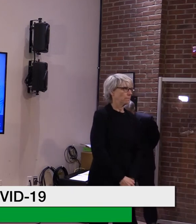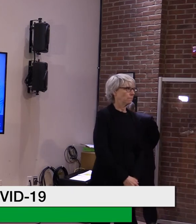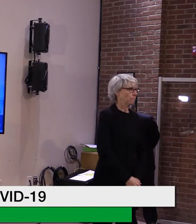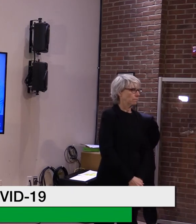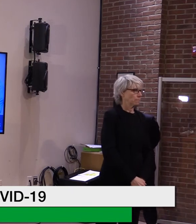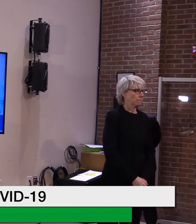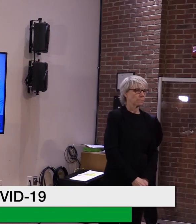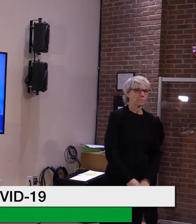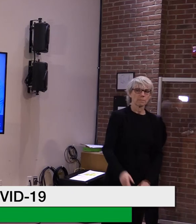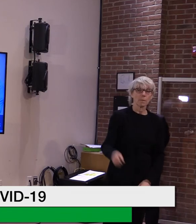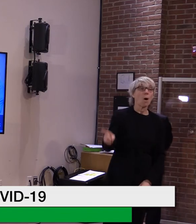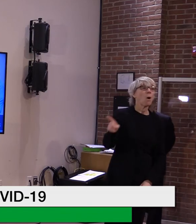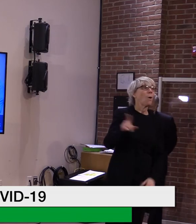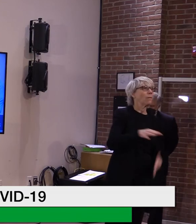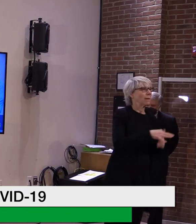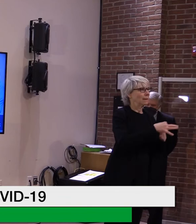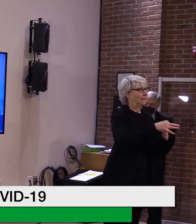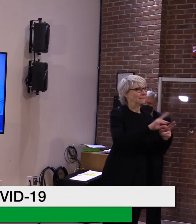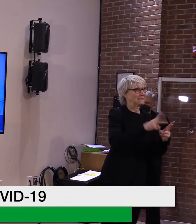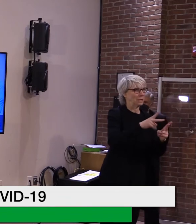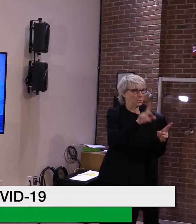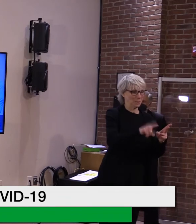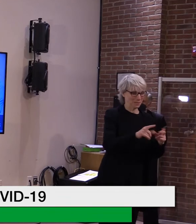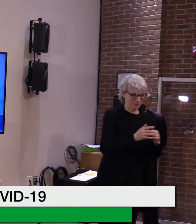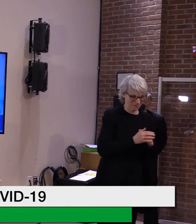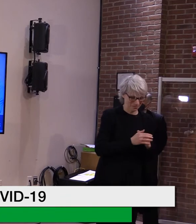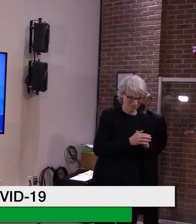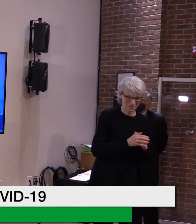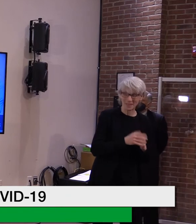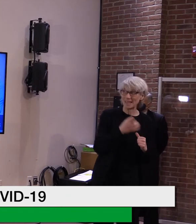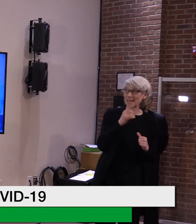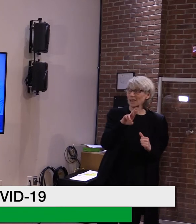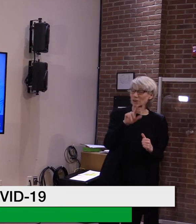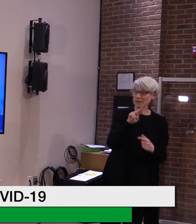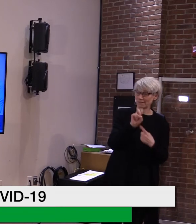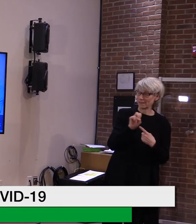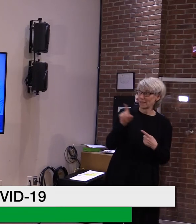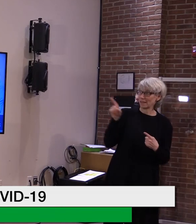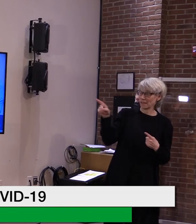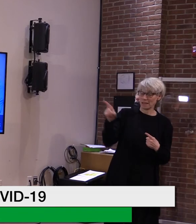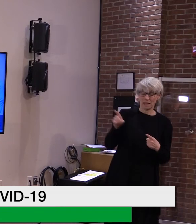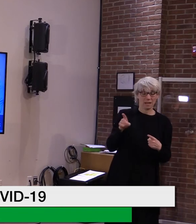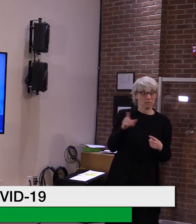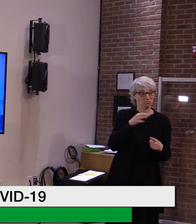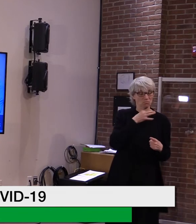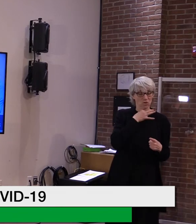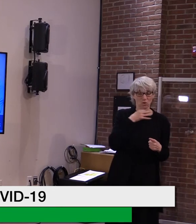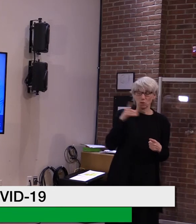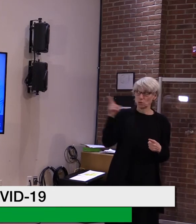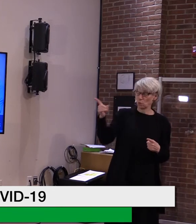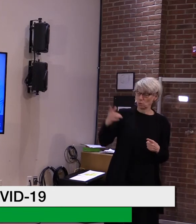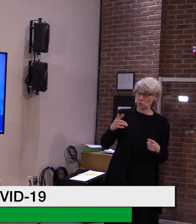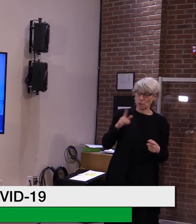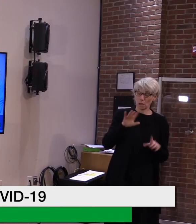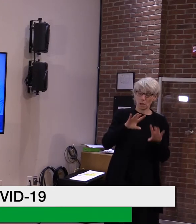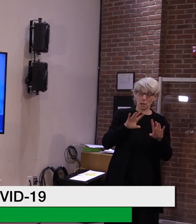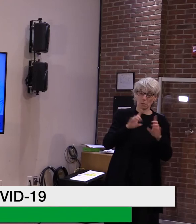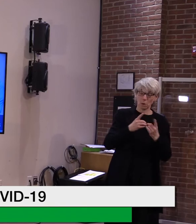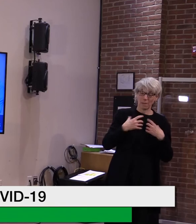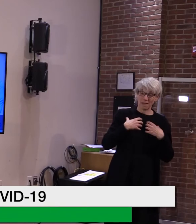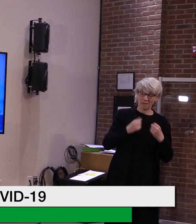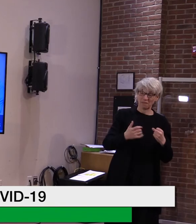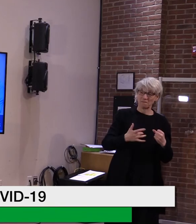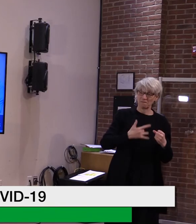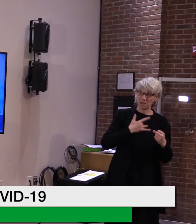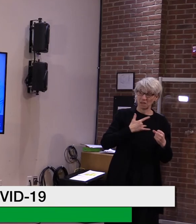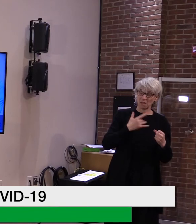Well, that leads into my follow-up question quite well, actually. So Dr. Levine, does the health department feel that it is safe for students to go back to in-person learning full-time if the